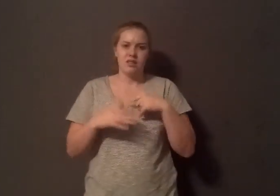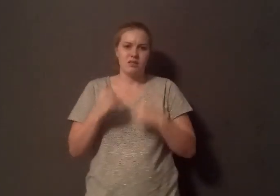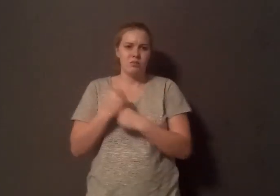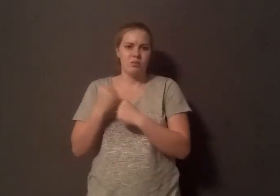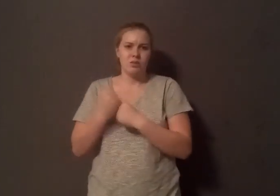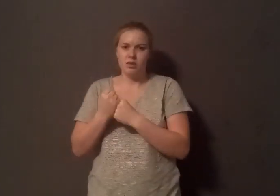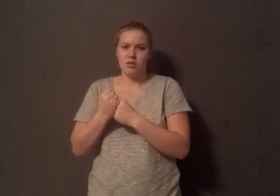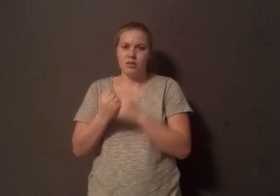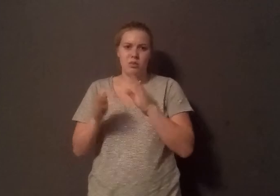knew was harming others.